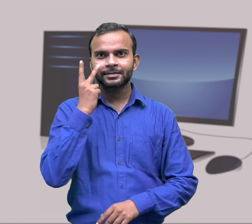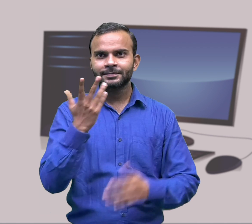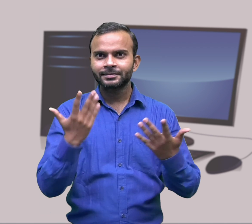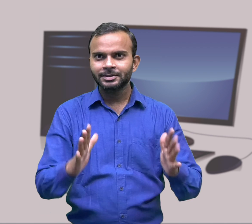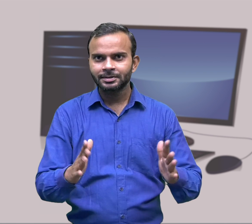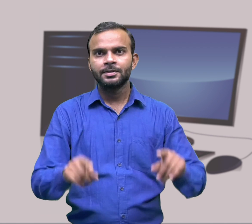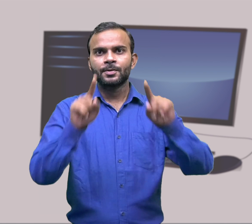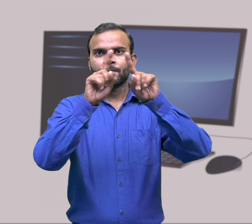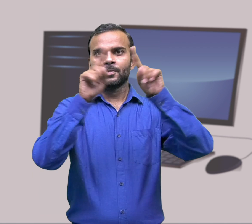Did you see the topic?